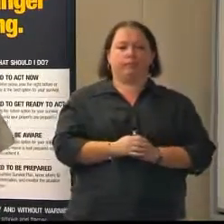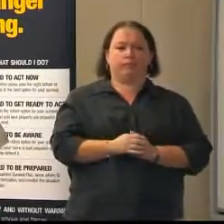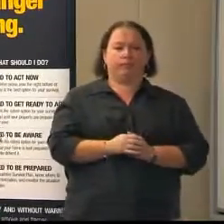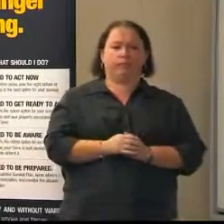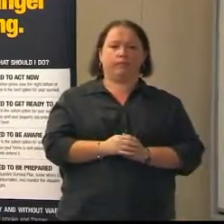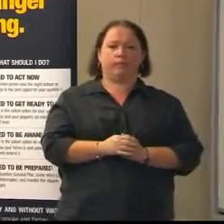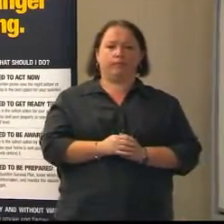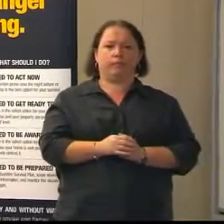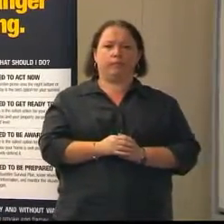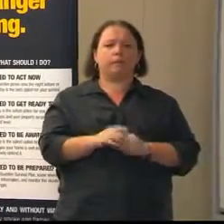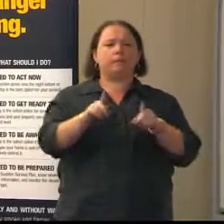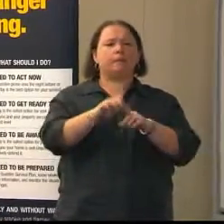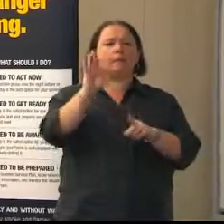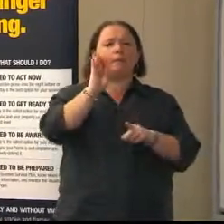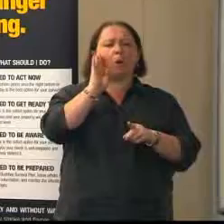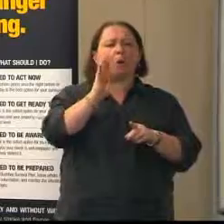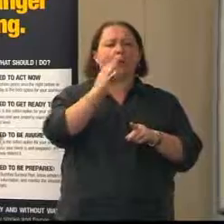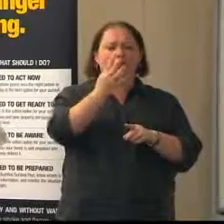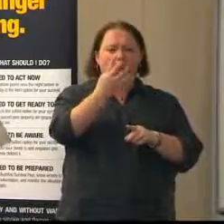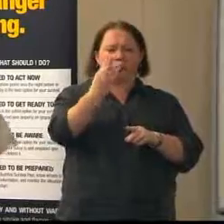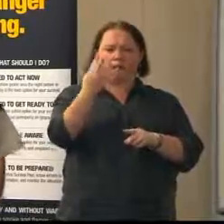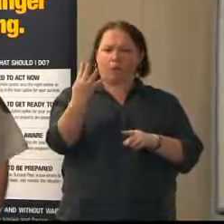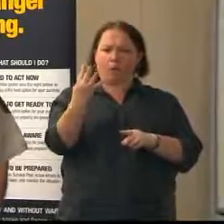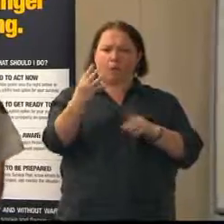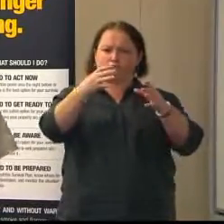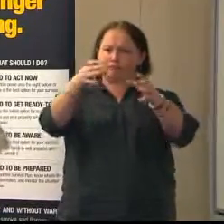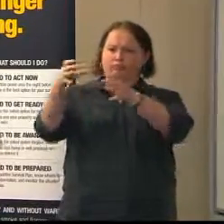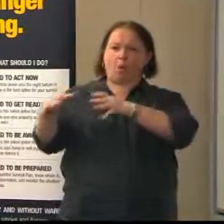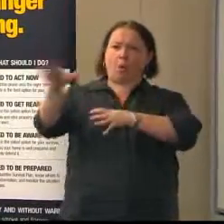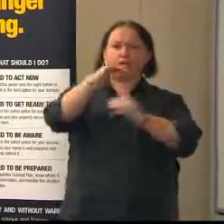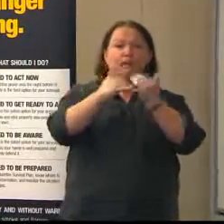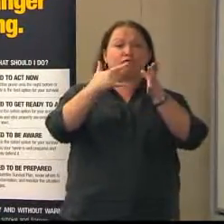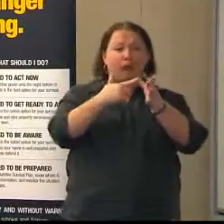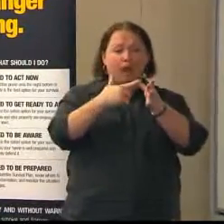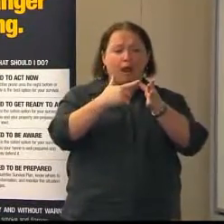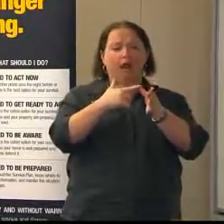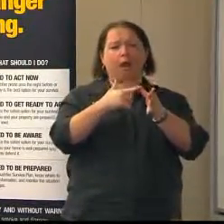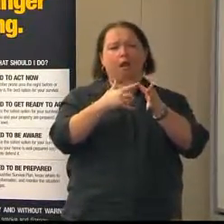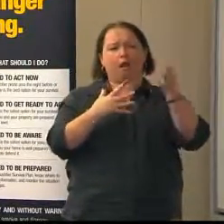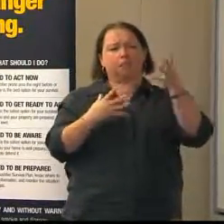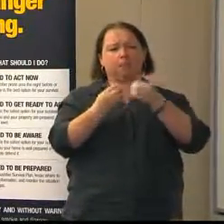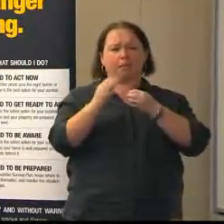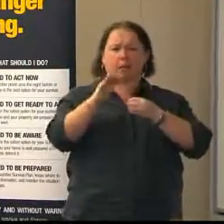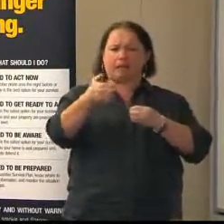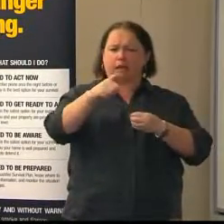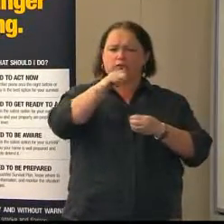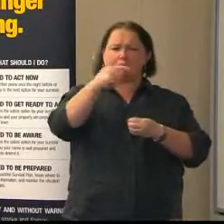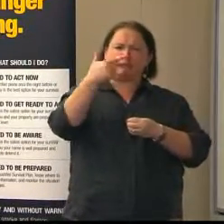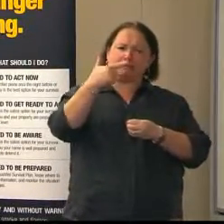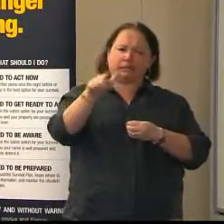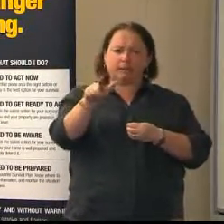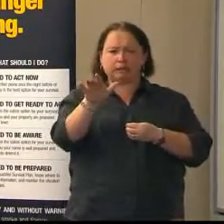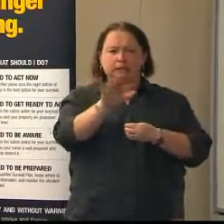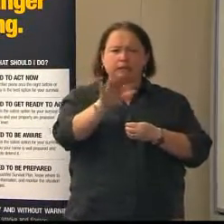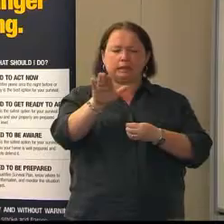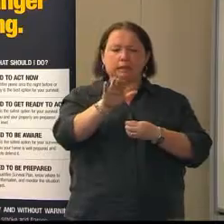Now, as I said before, with 434 brigades spread across the state, we've got about 670, they're about,